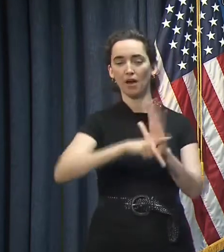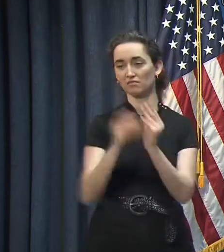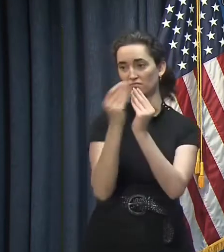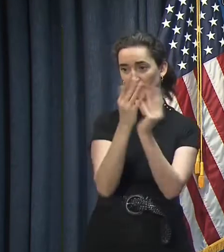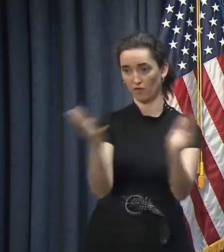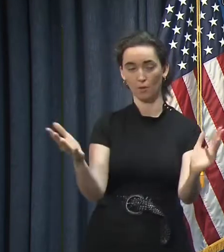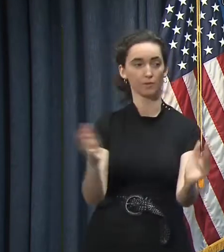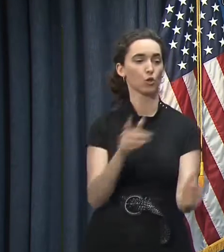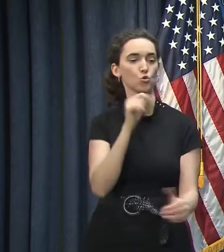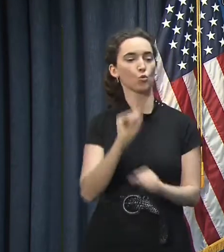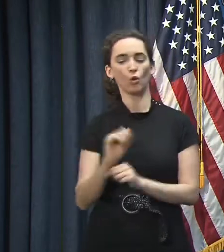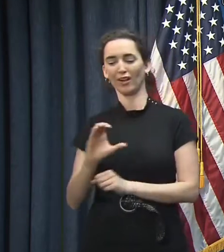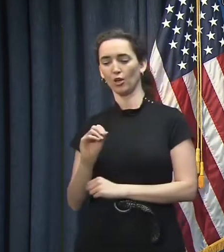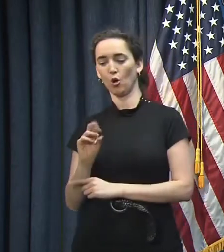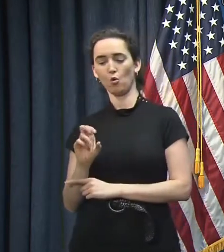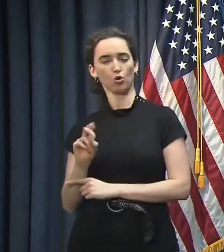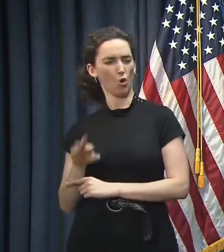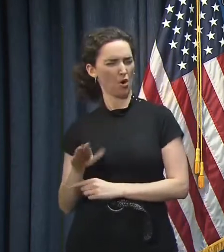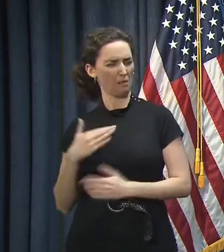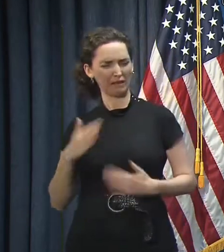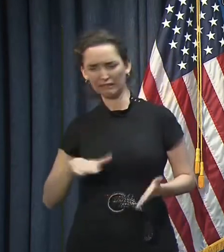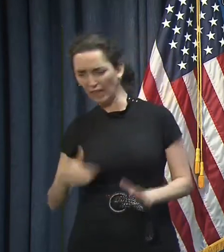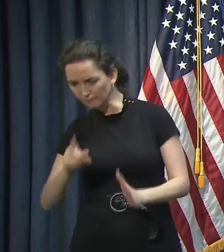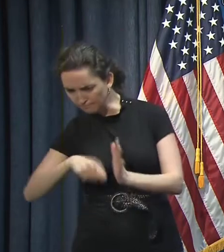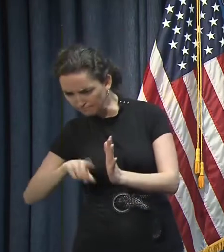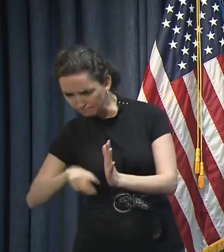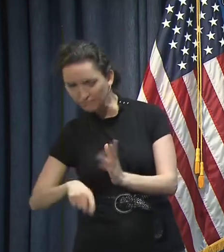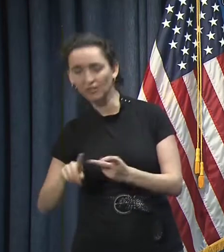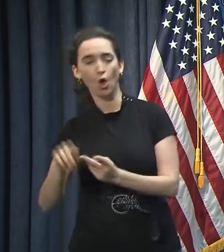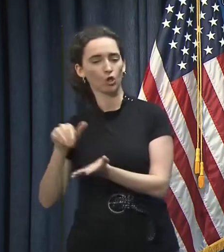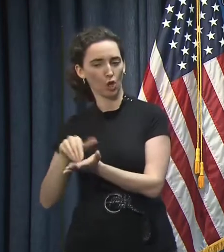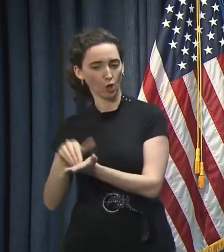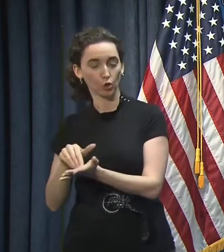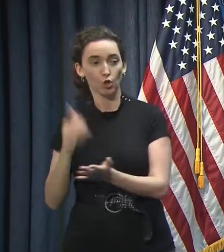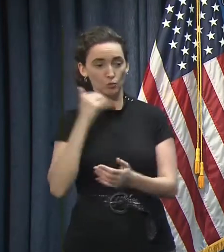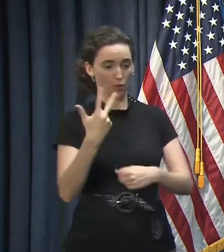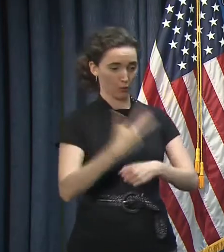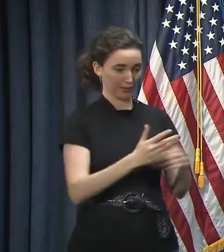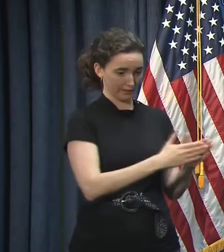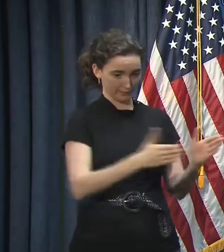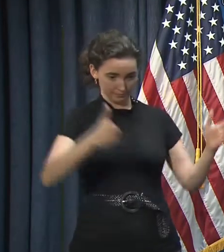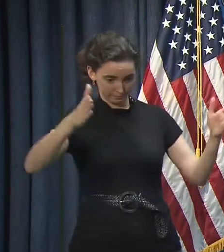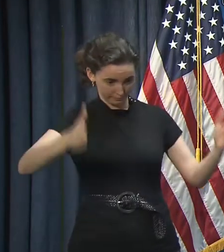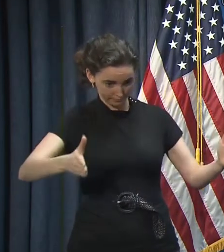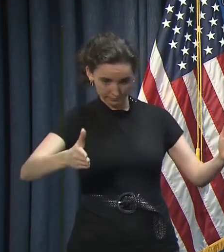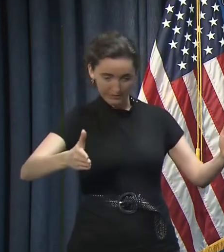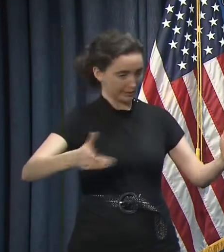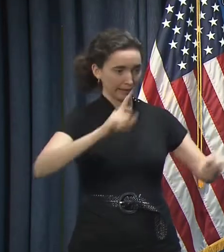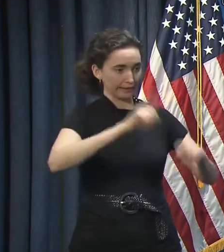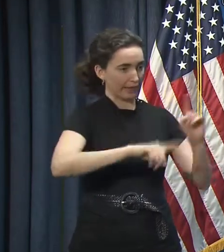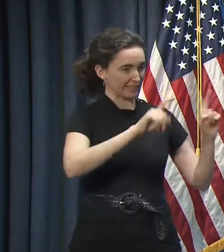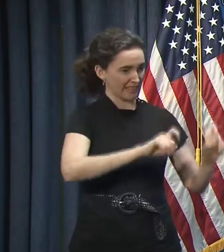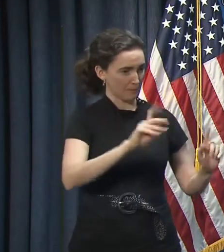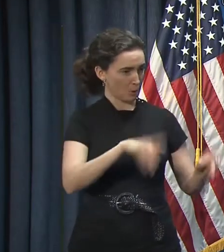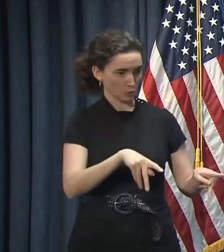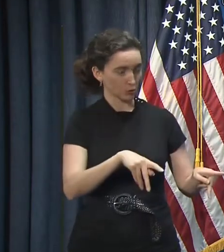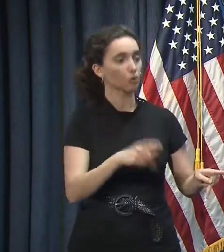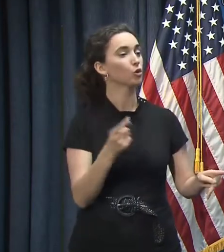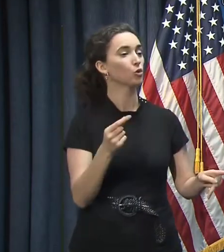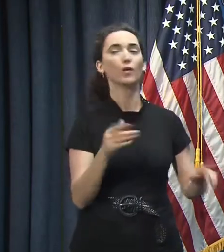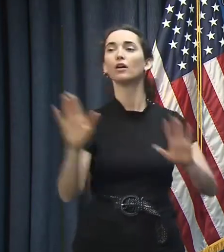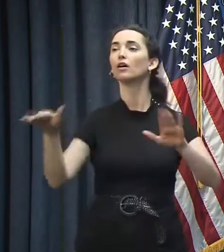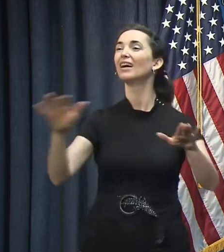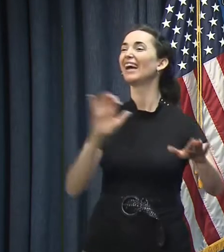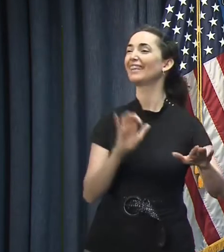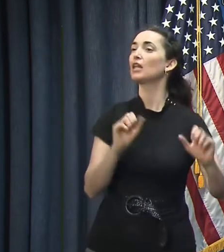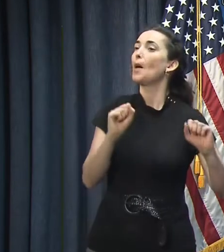coroners and physicians the ability, if we can't test that body during the three days that we have the individual, to say this